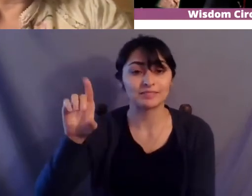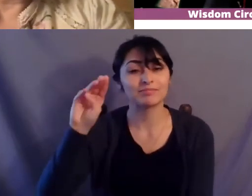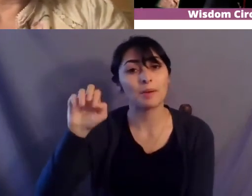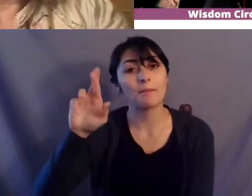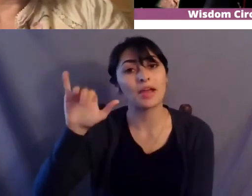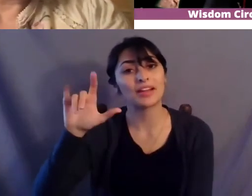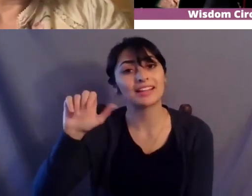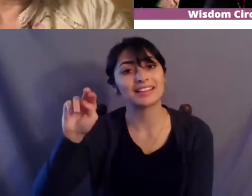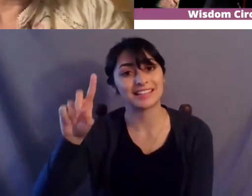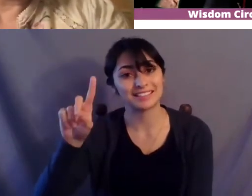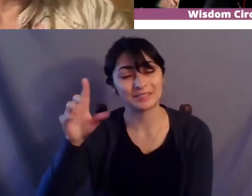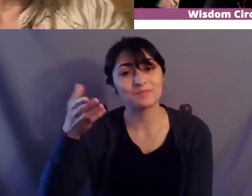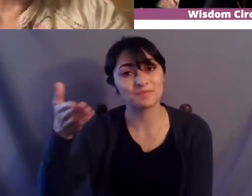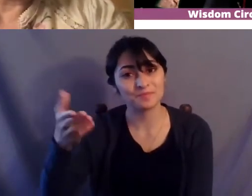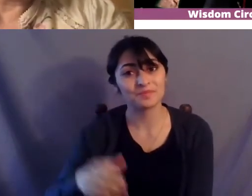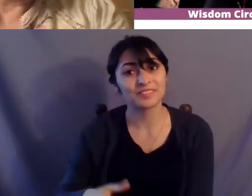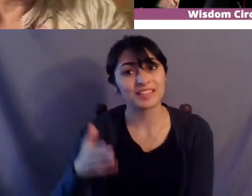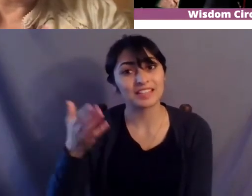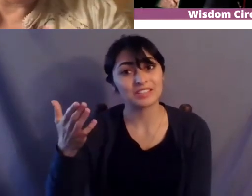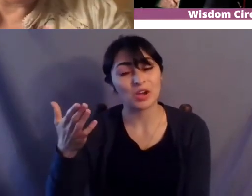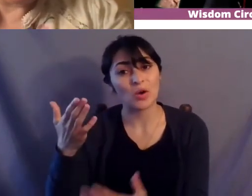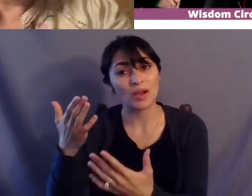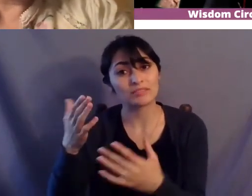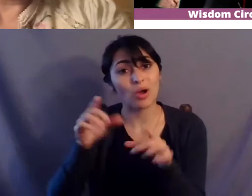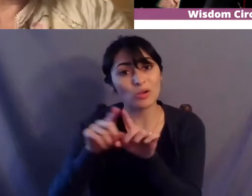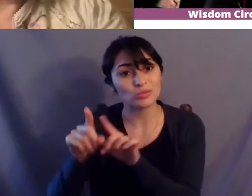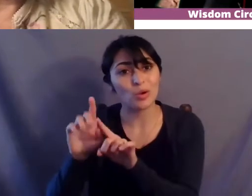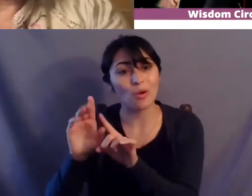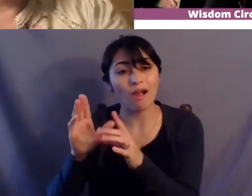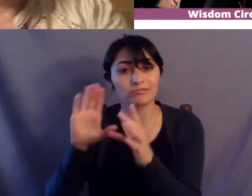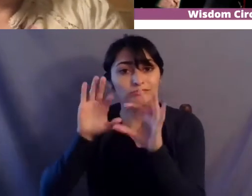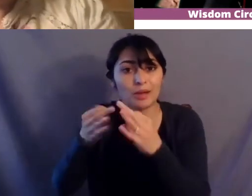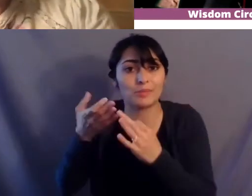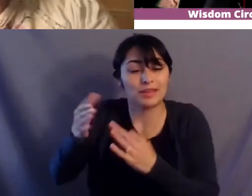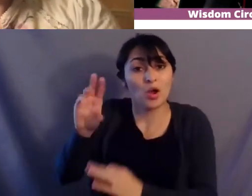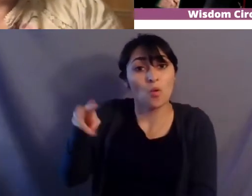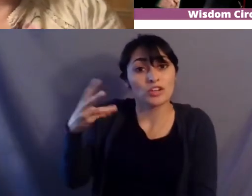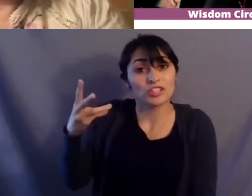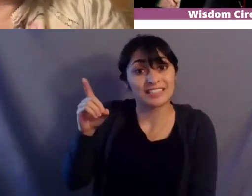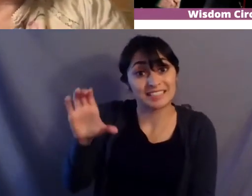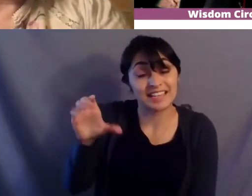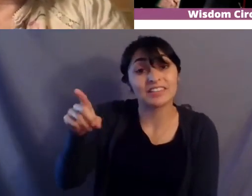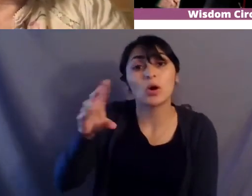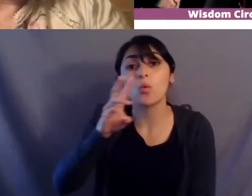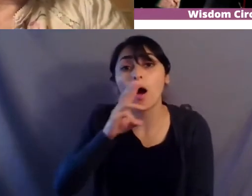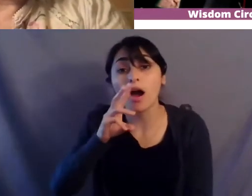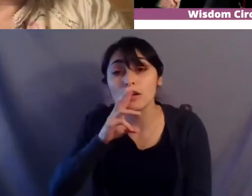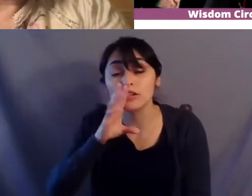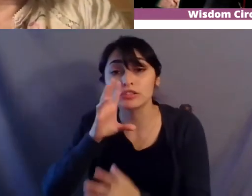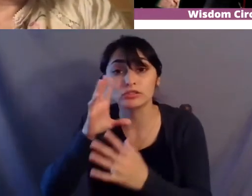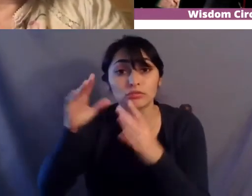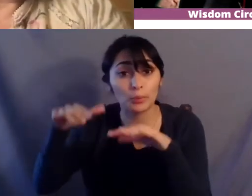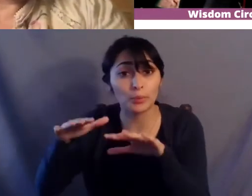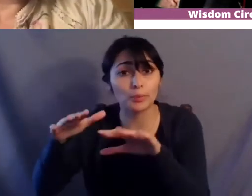ireland's also touch into washington dc and these are tide waters that that um my